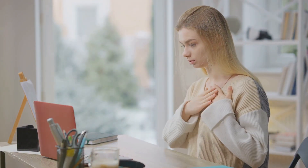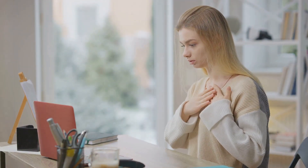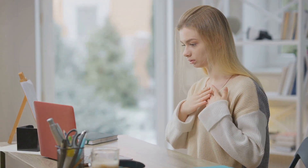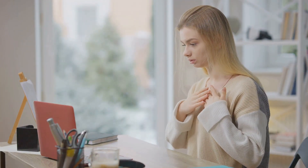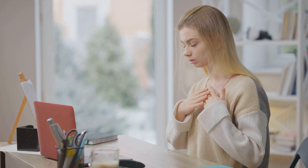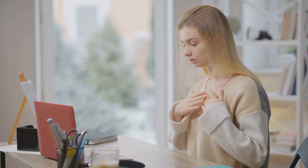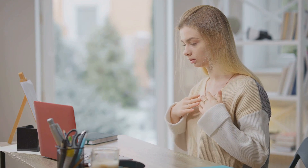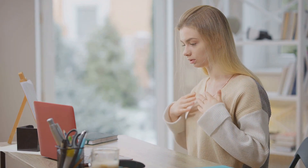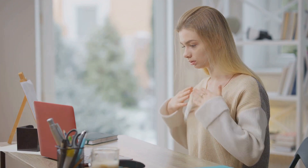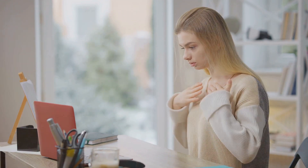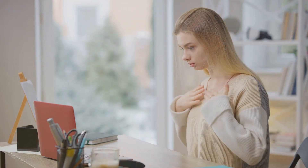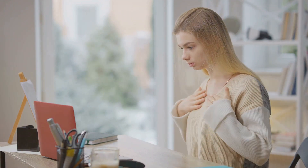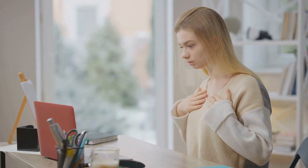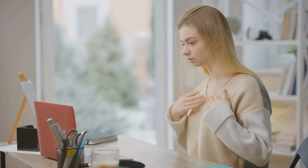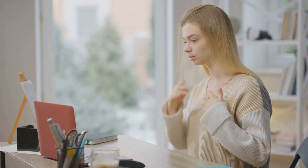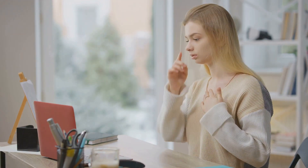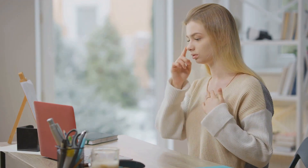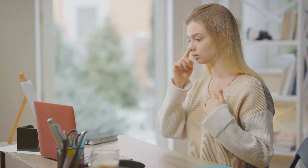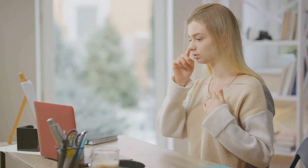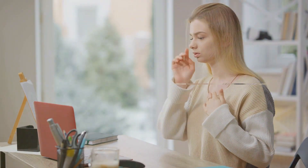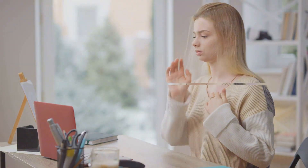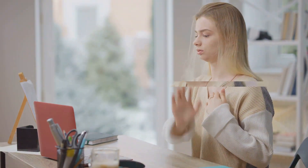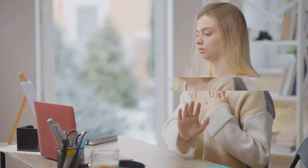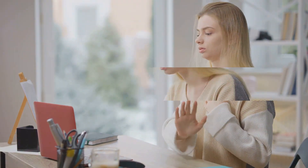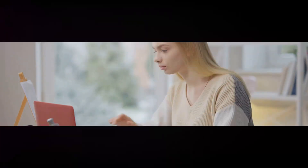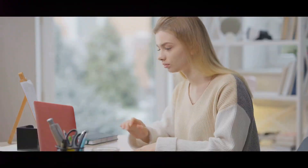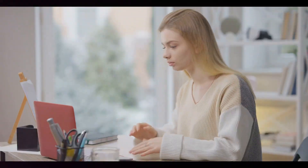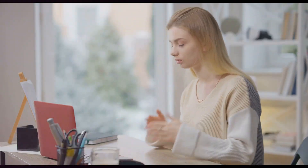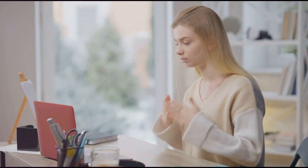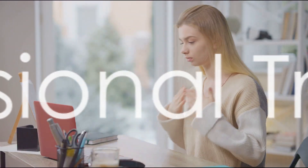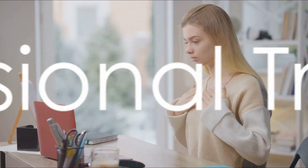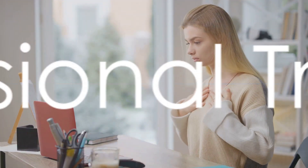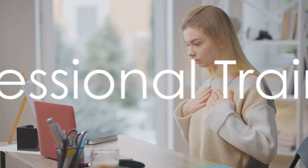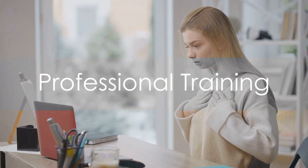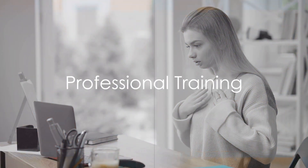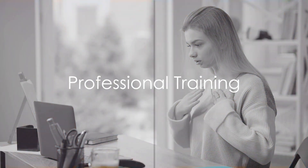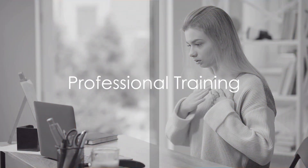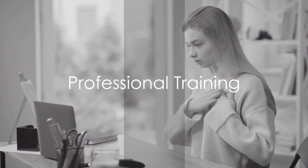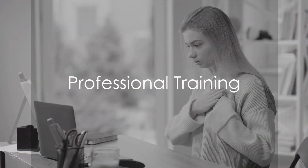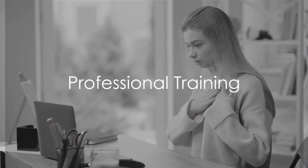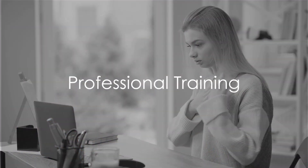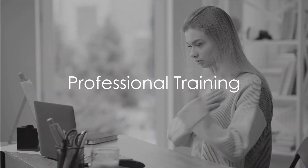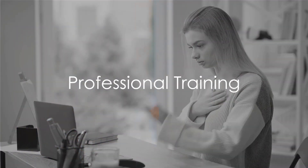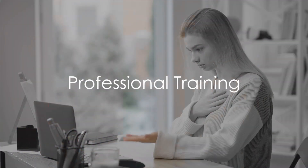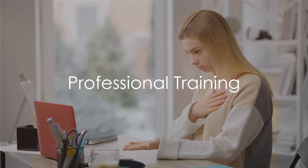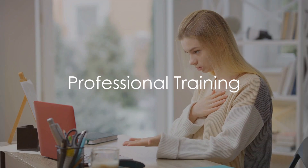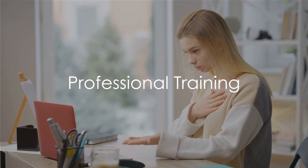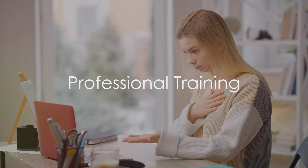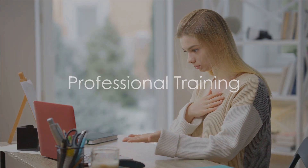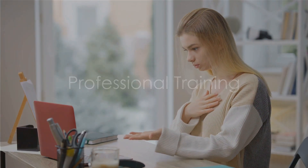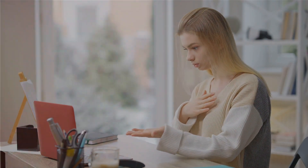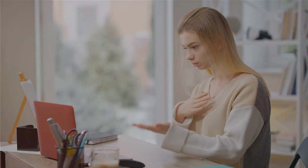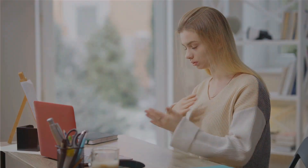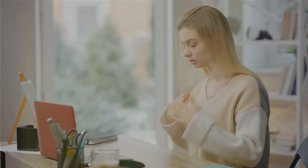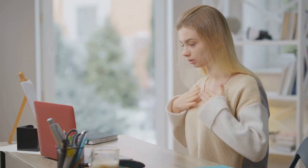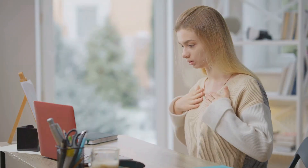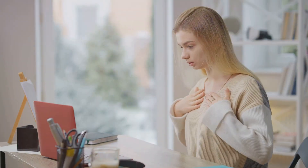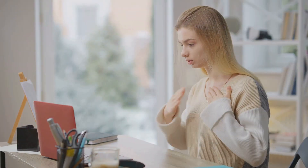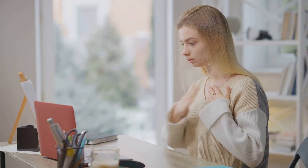amount of training and dedication. Did you know most sign language interpreters graduate from an interpreter training program?